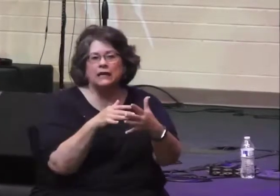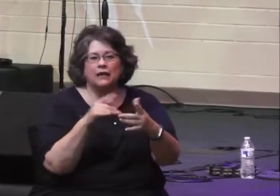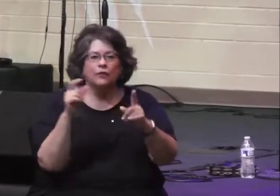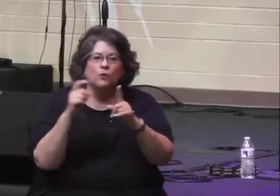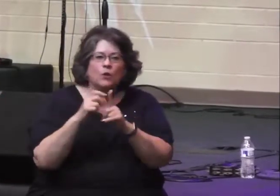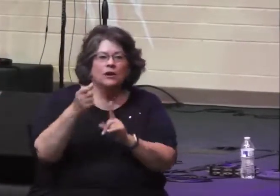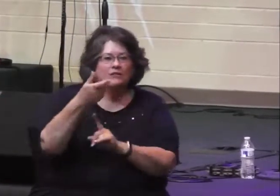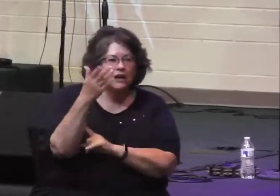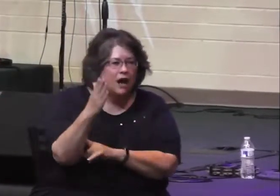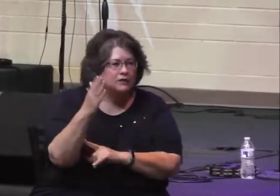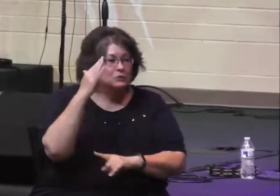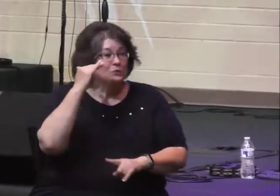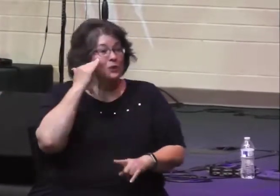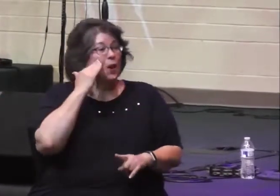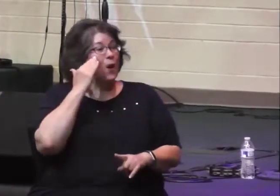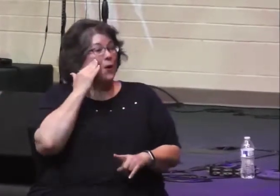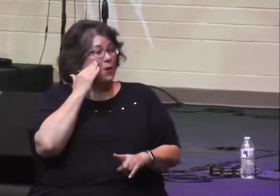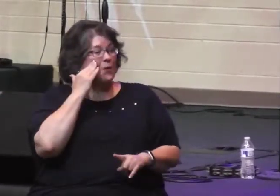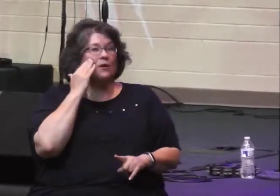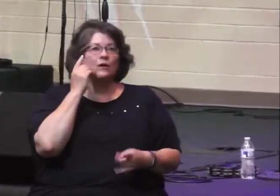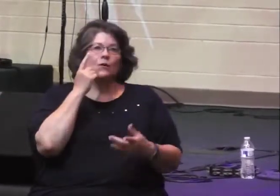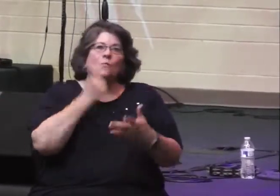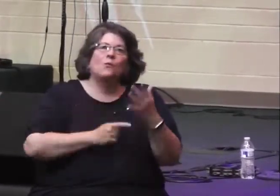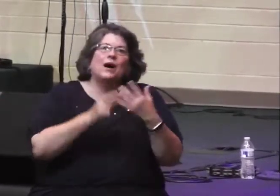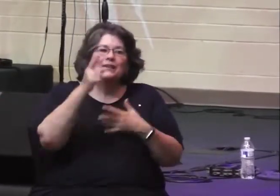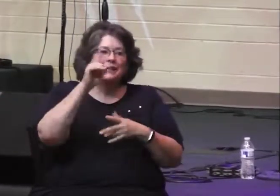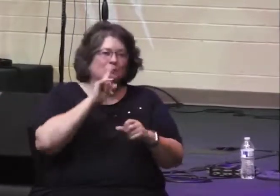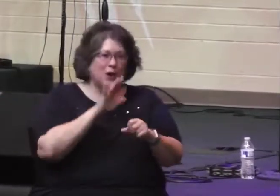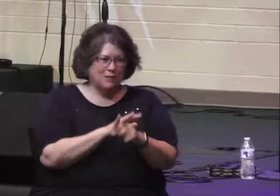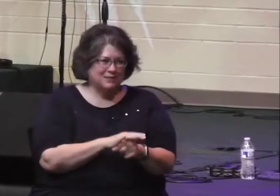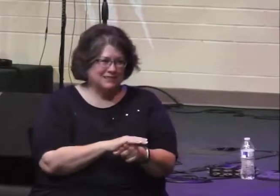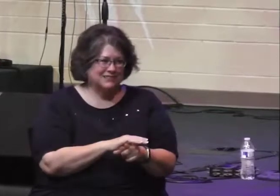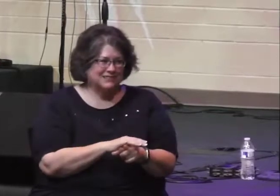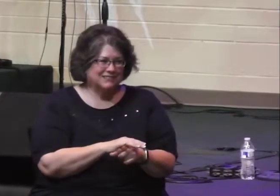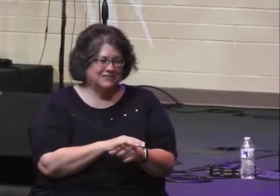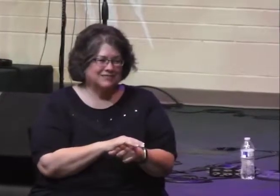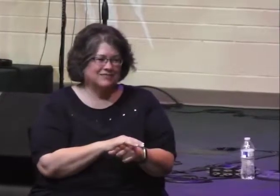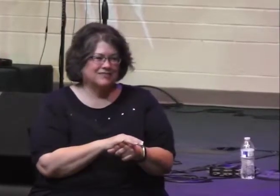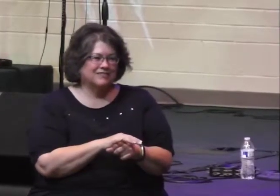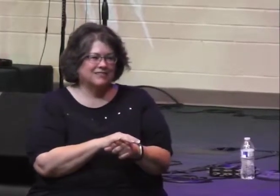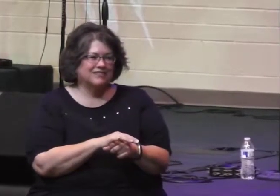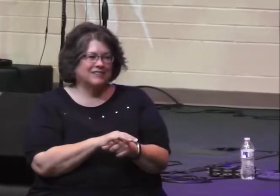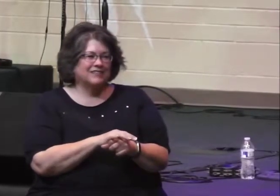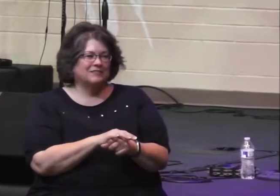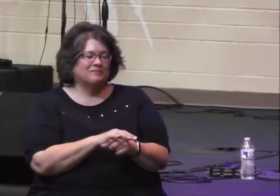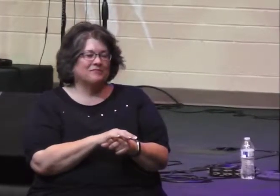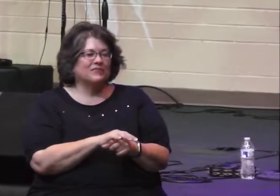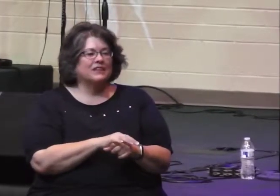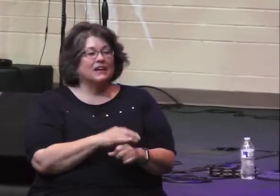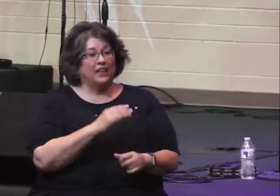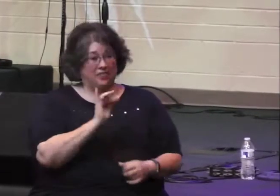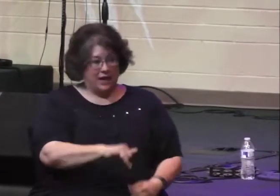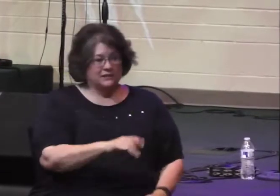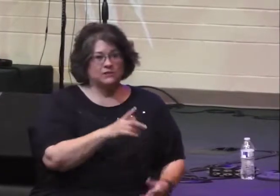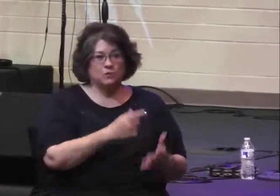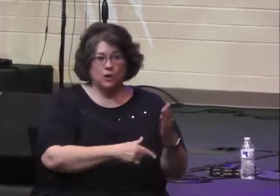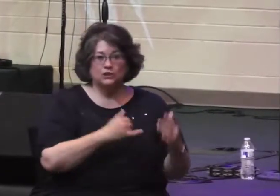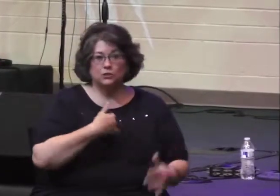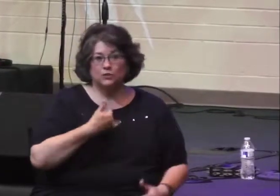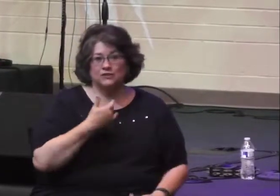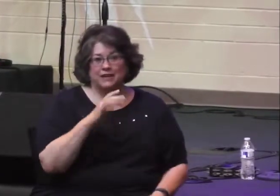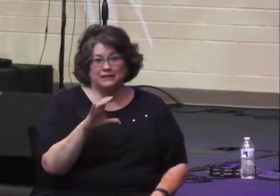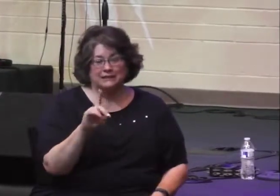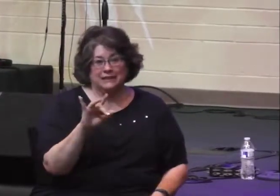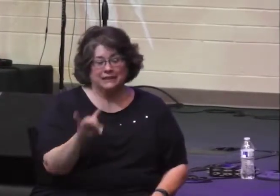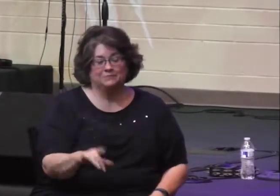have these things that we know that we can lean on, that we can appeal to when we need them. This is what we see Jehoshaphat